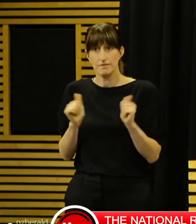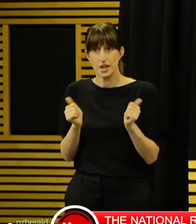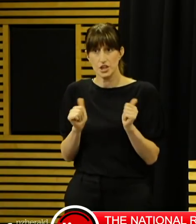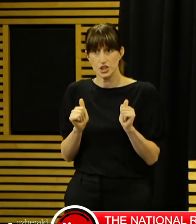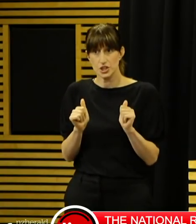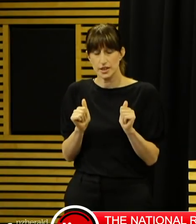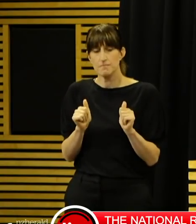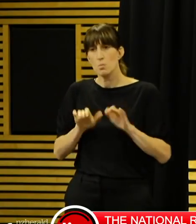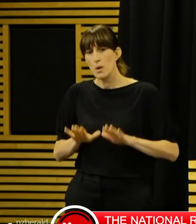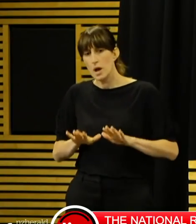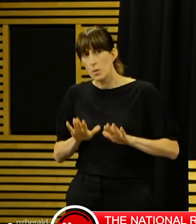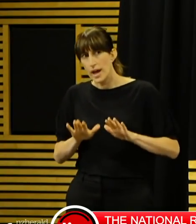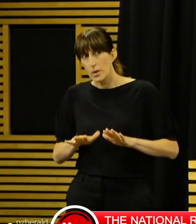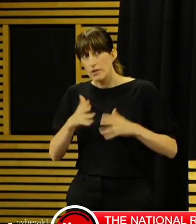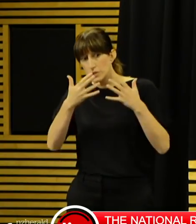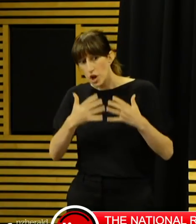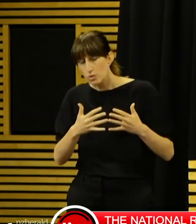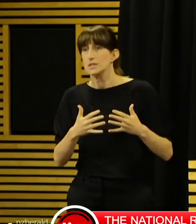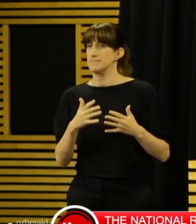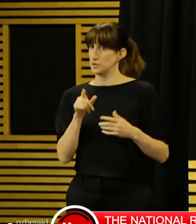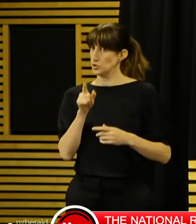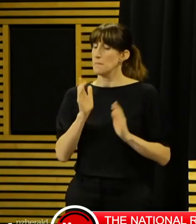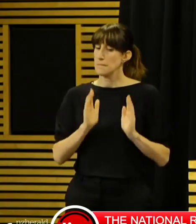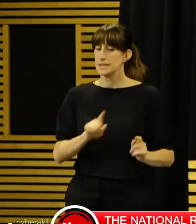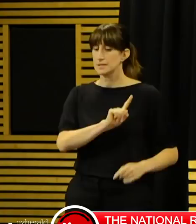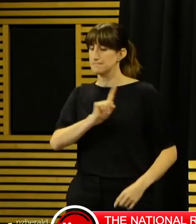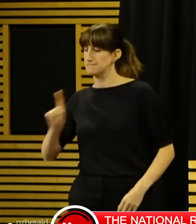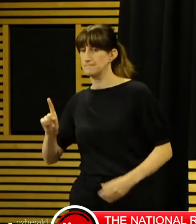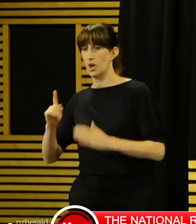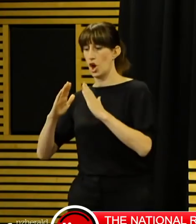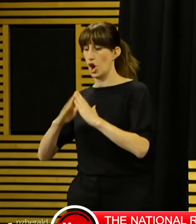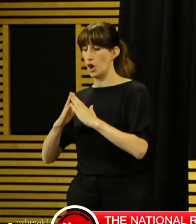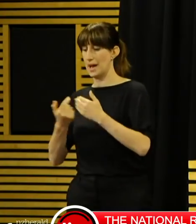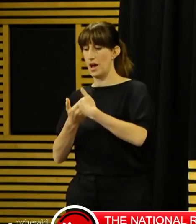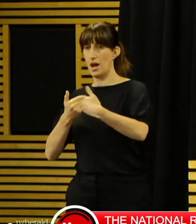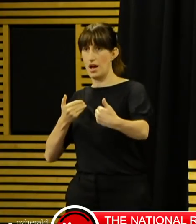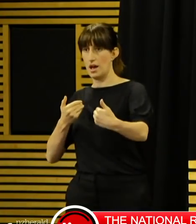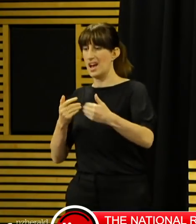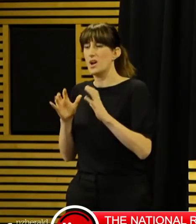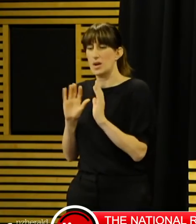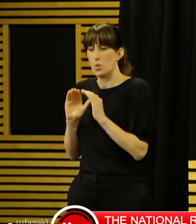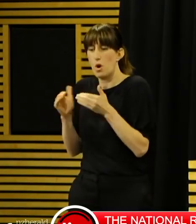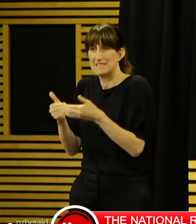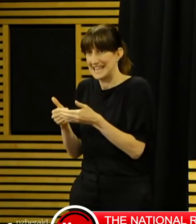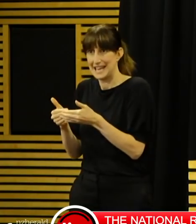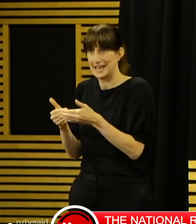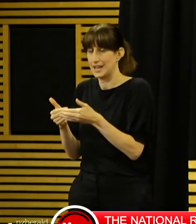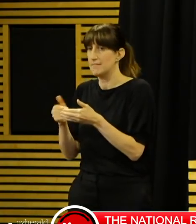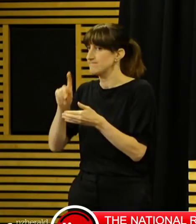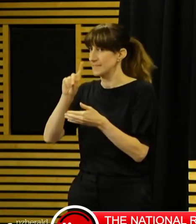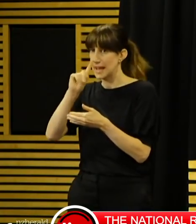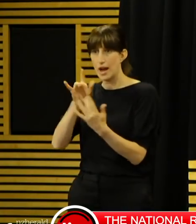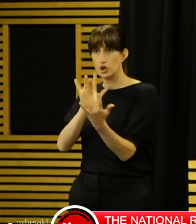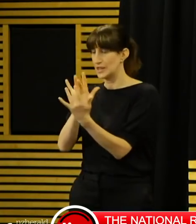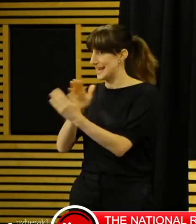self-isolation until advised of the result of their test. That includes effectively quarantining themselves out off from